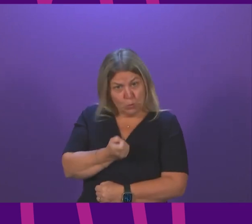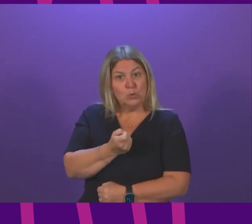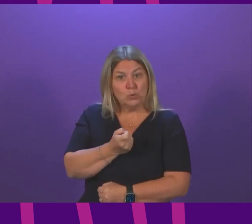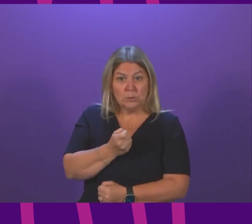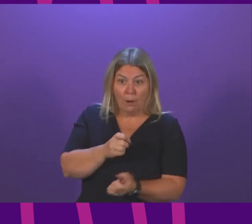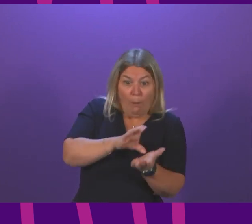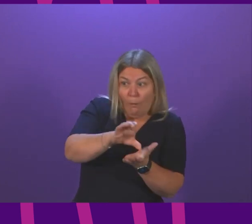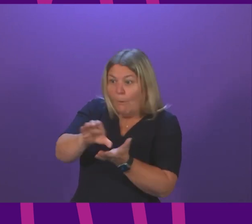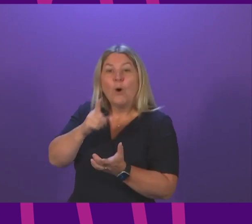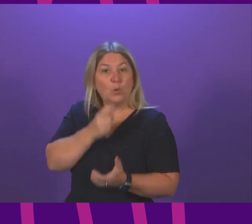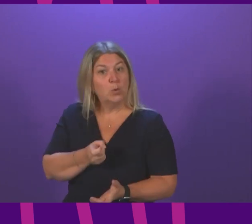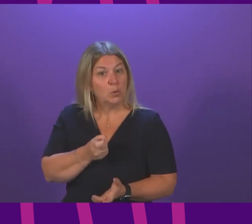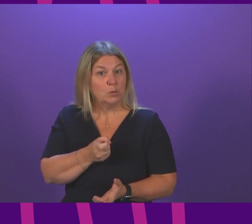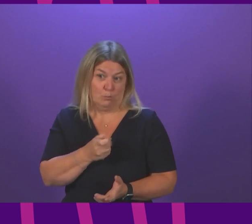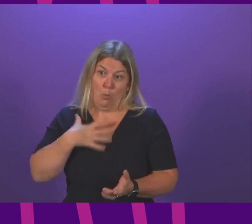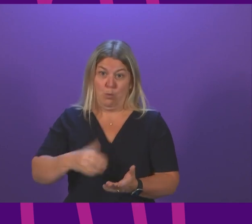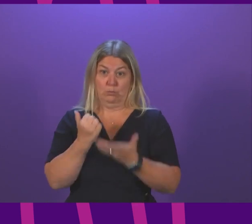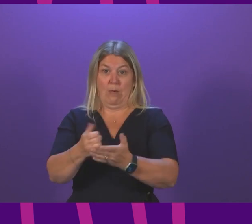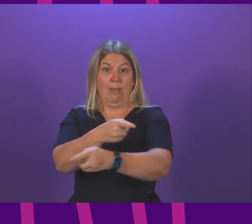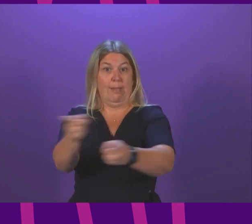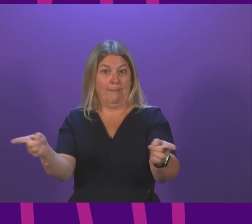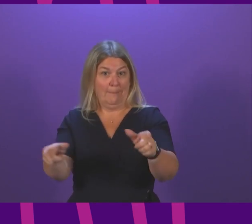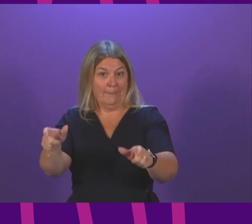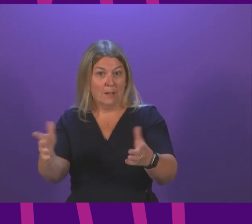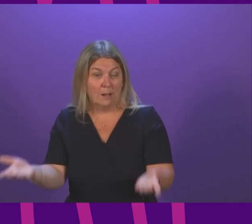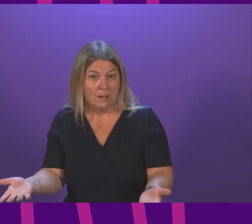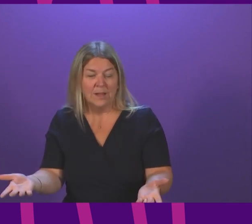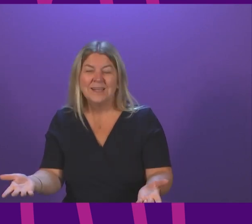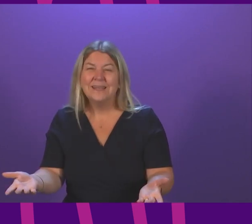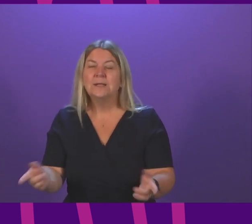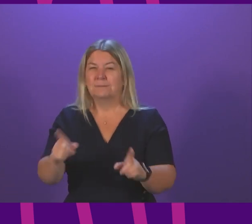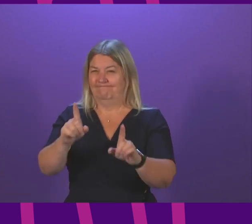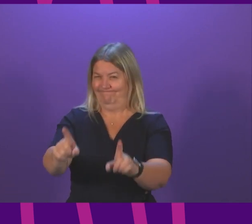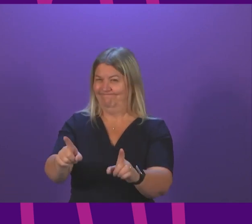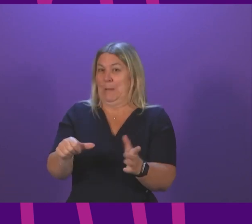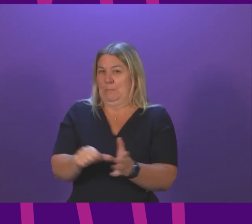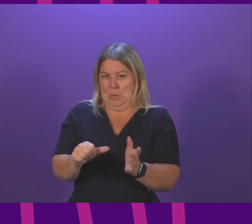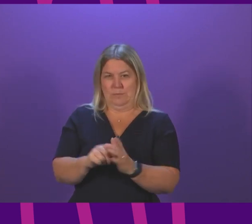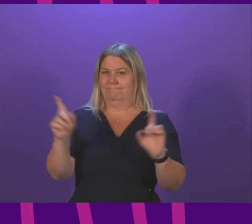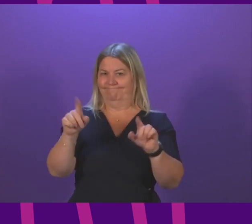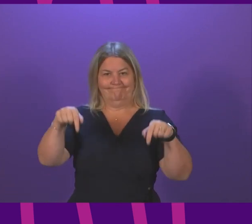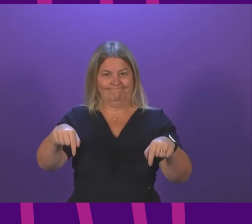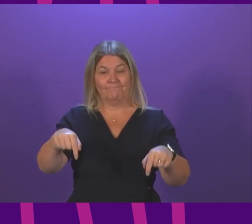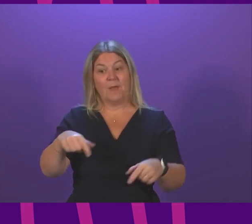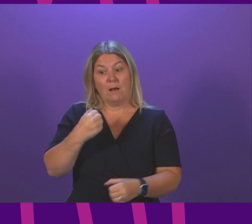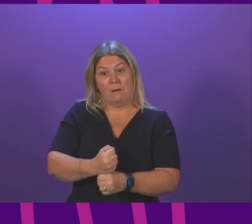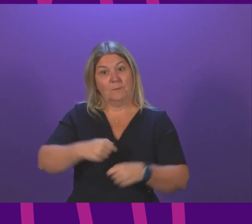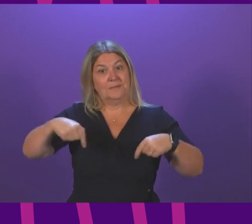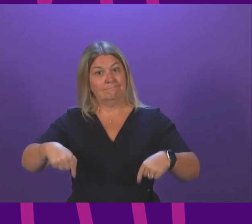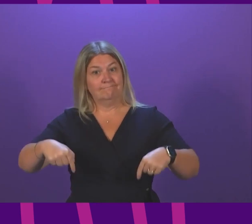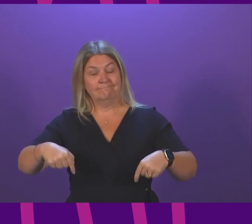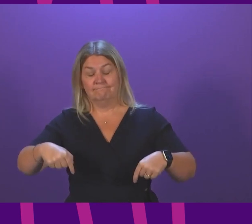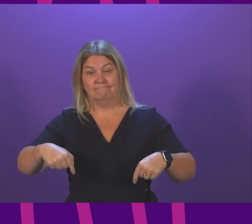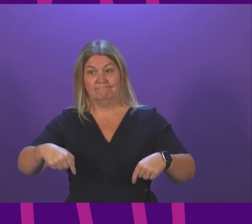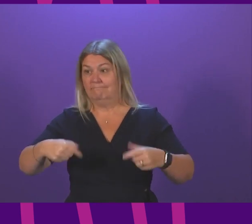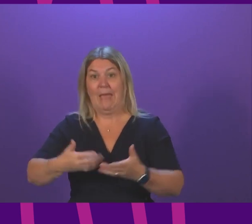we all want to help those on the lowest incomes. But we get again to the nub of a matter here. This government and